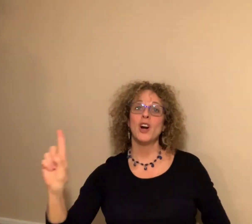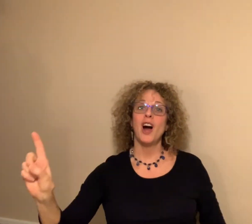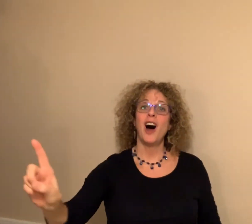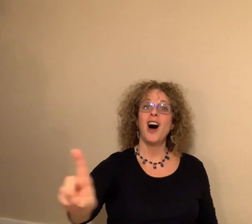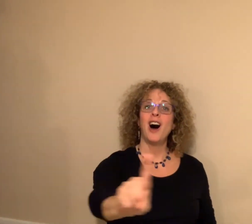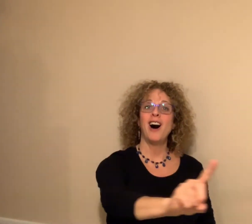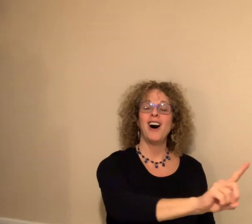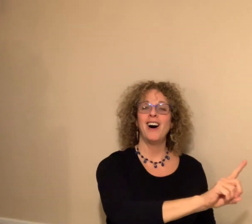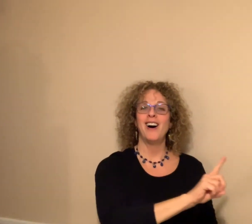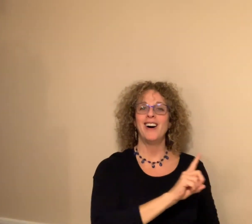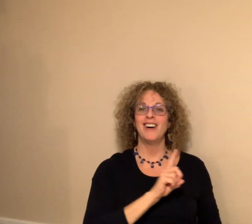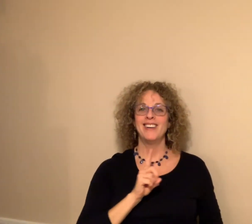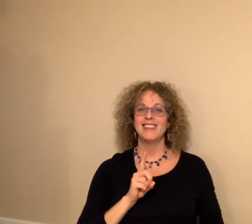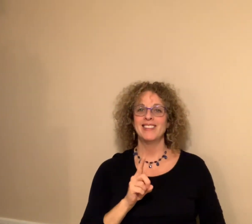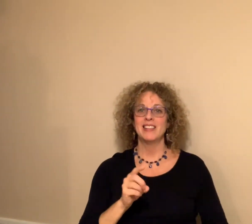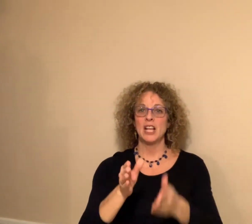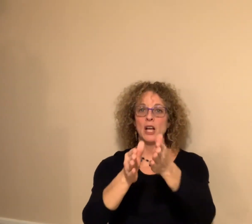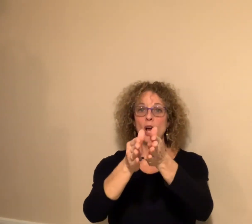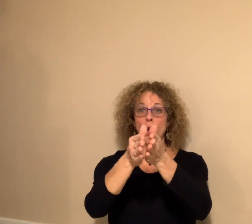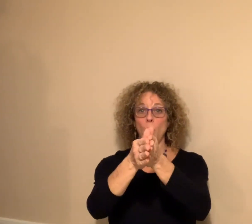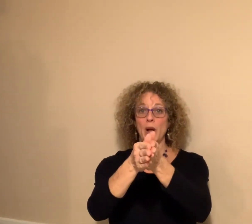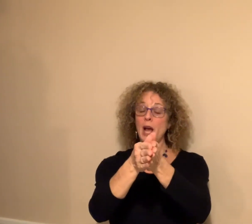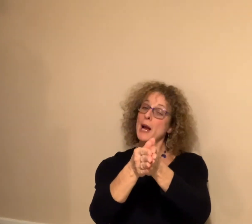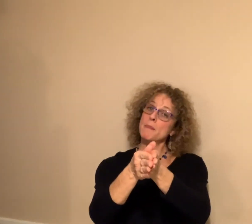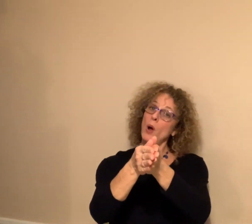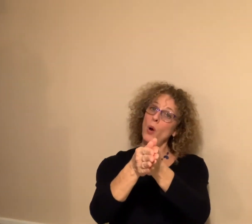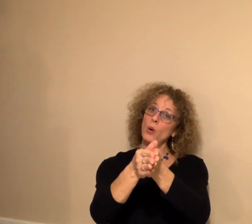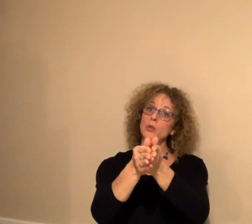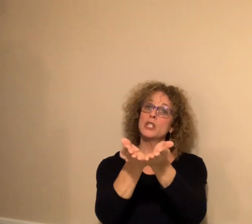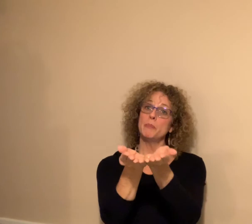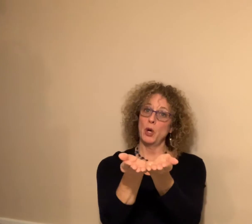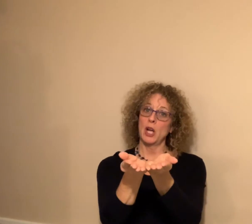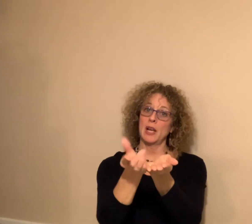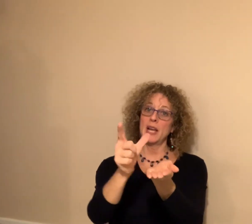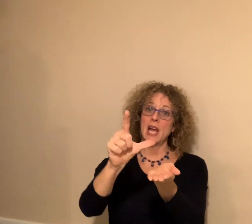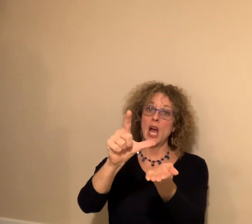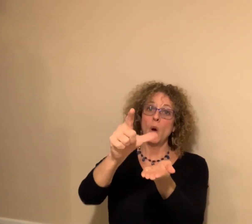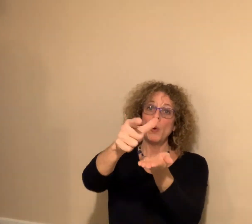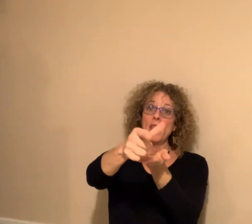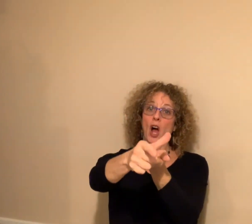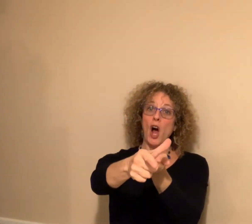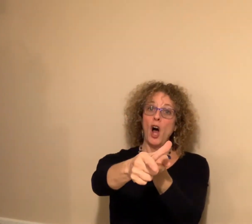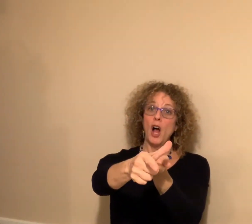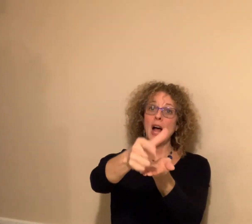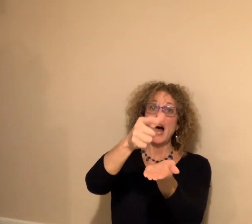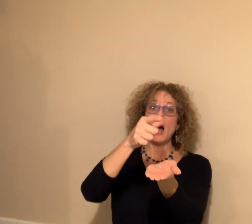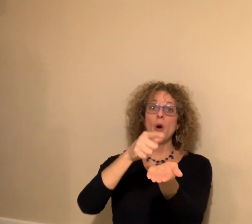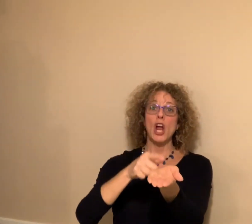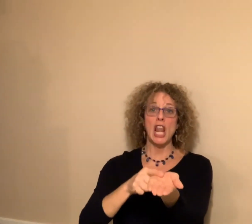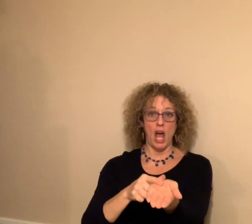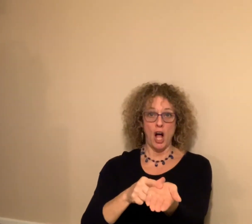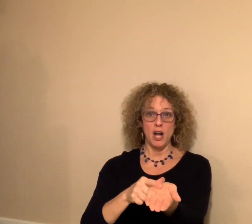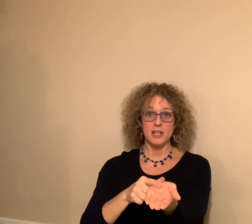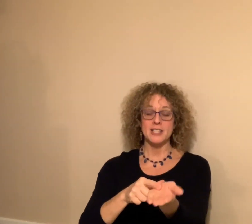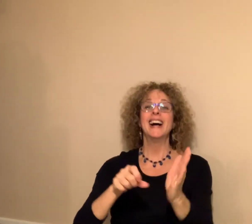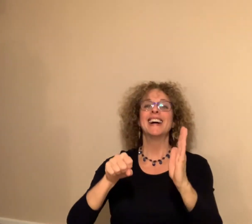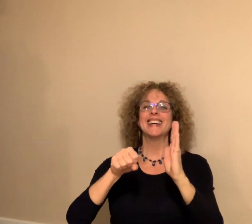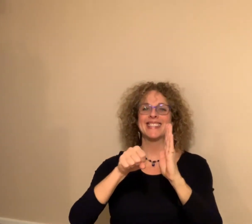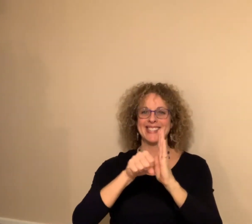all. One arm holds the book with all our laws, a